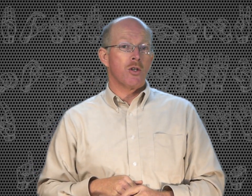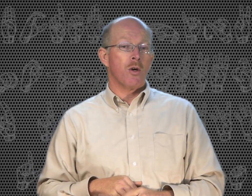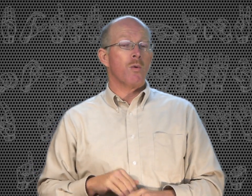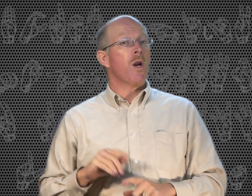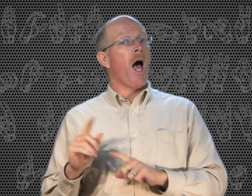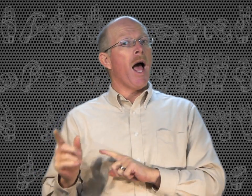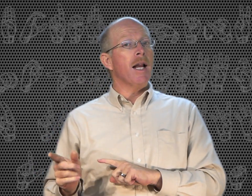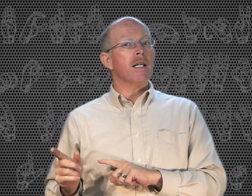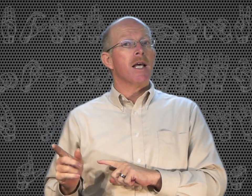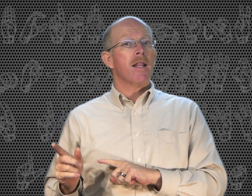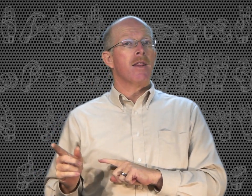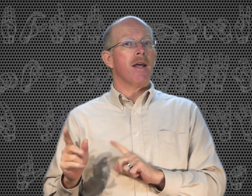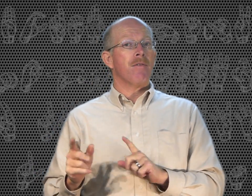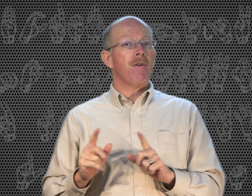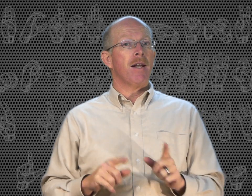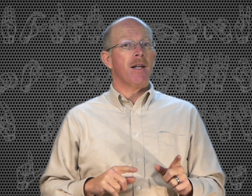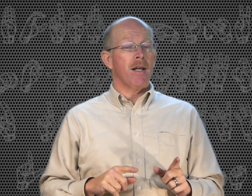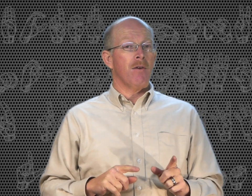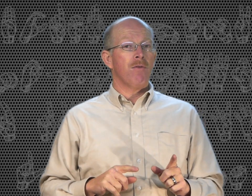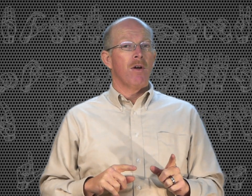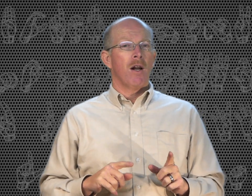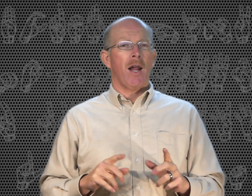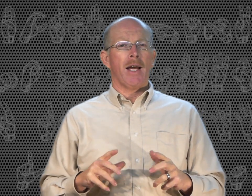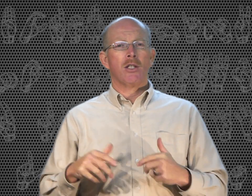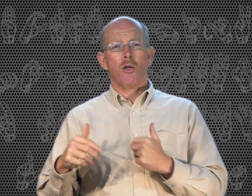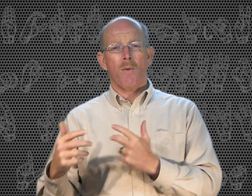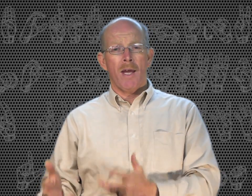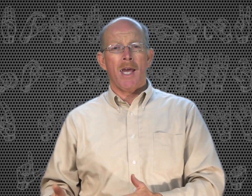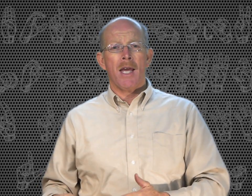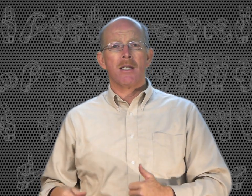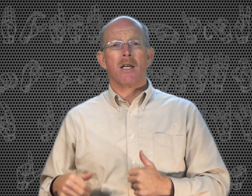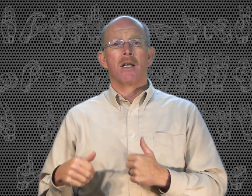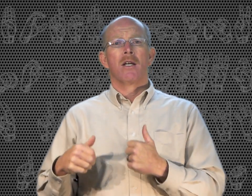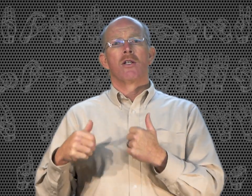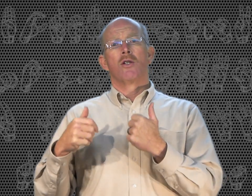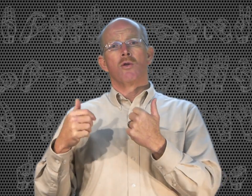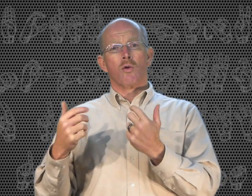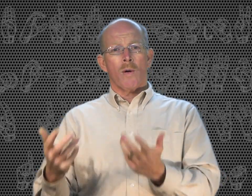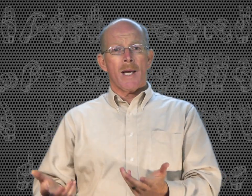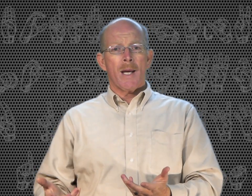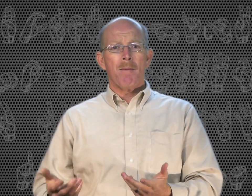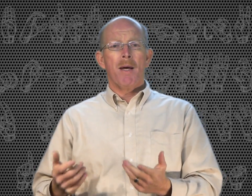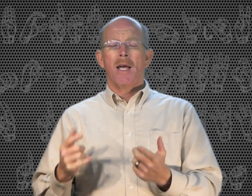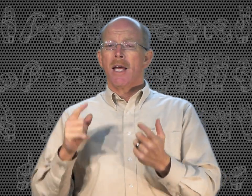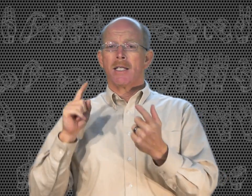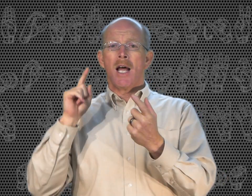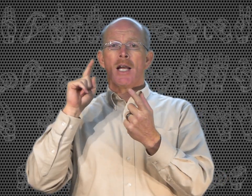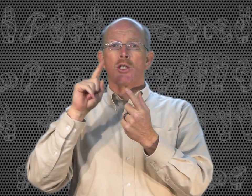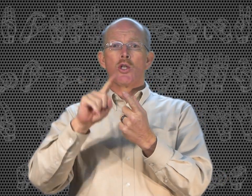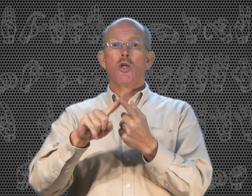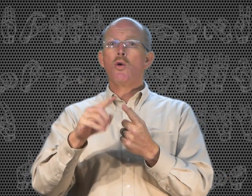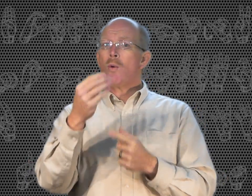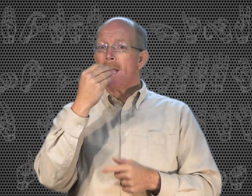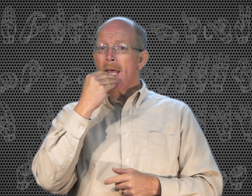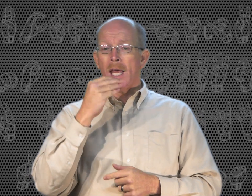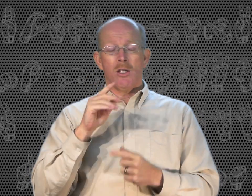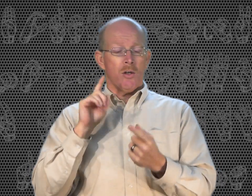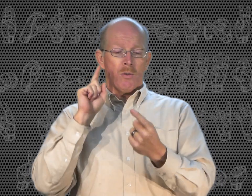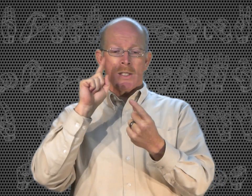to, not the infinitive like to eat, to dream. It's not to eat. You don't